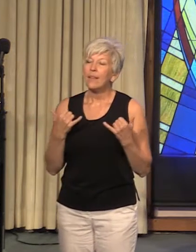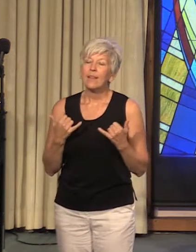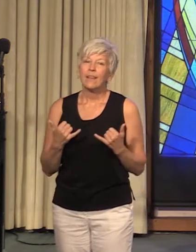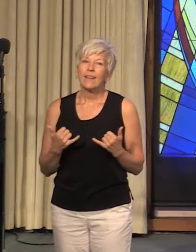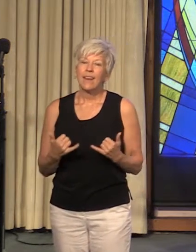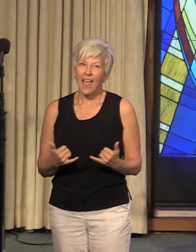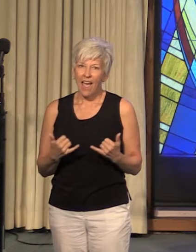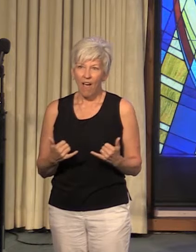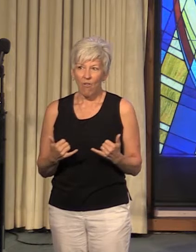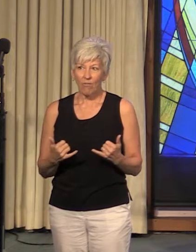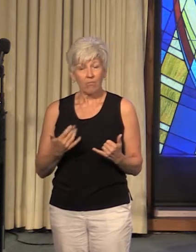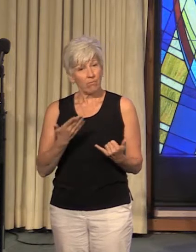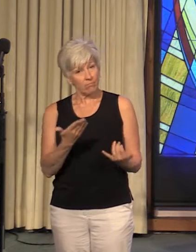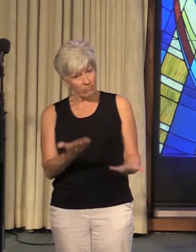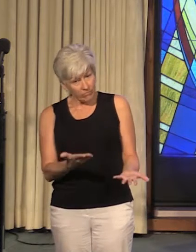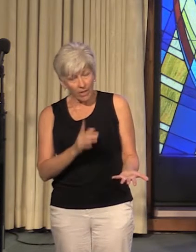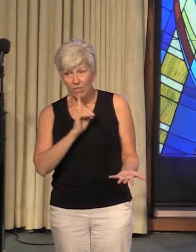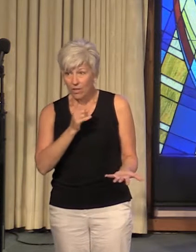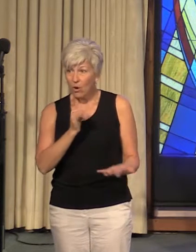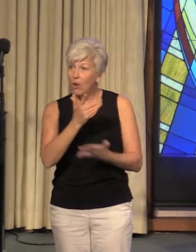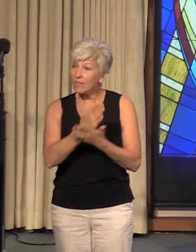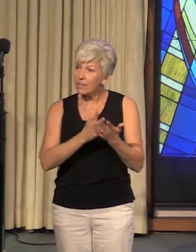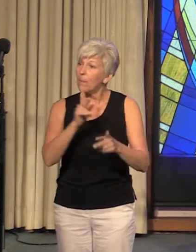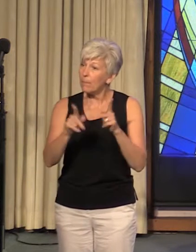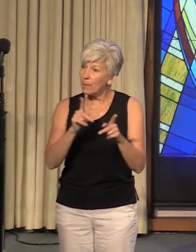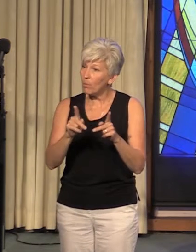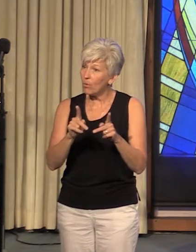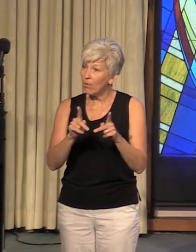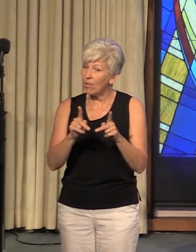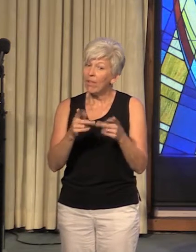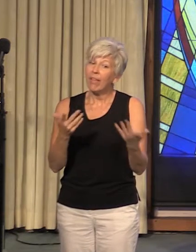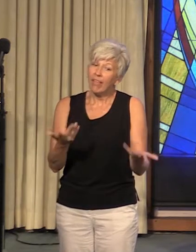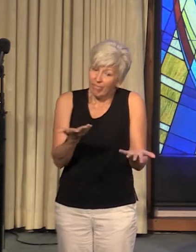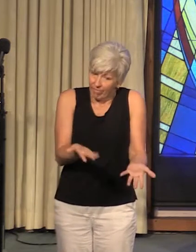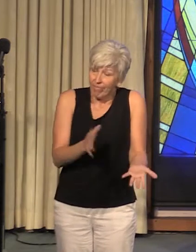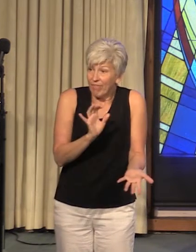Now, there are some people for whom that is the deal.